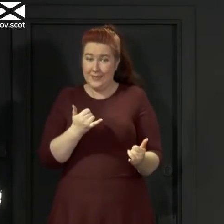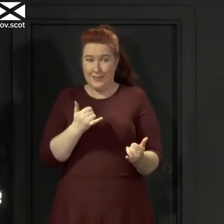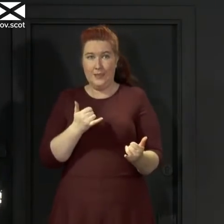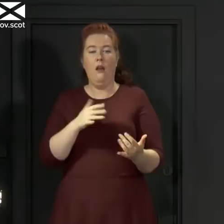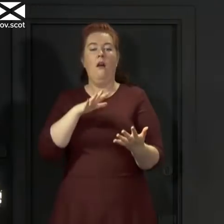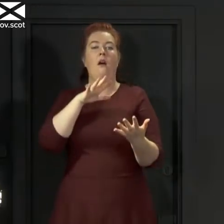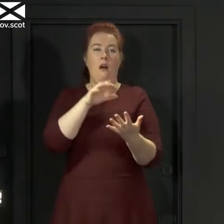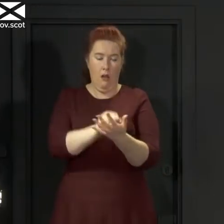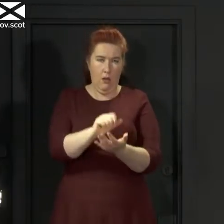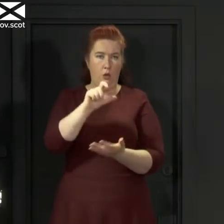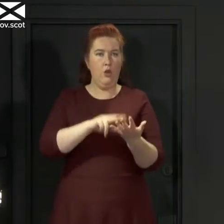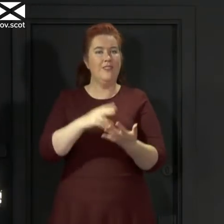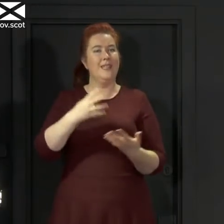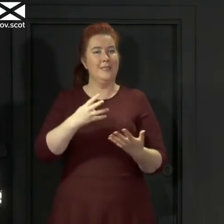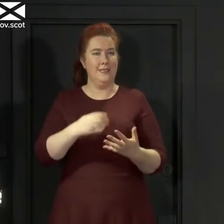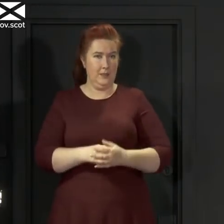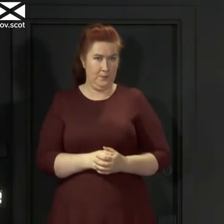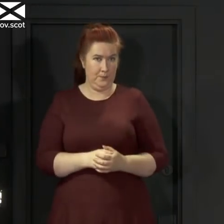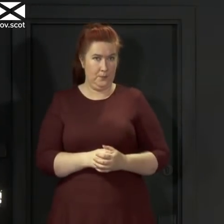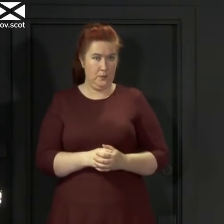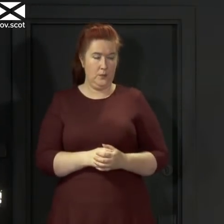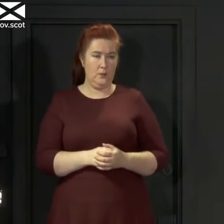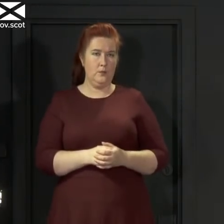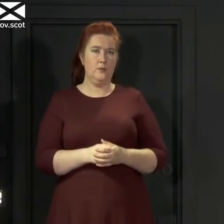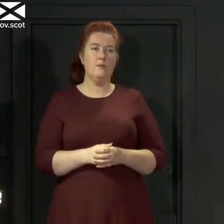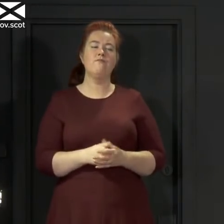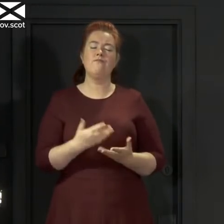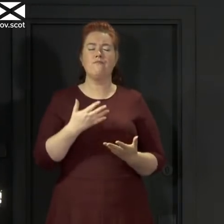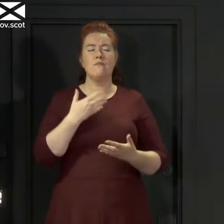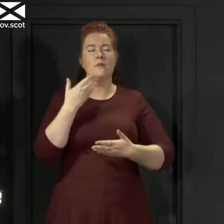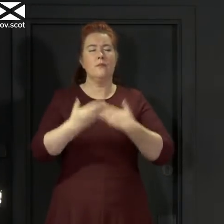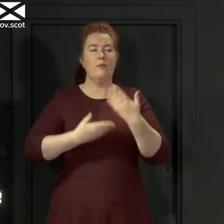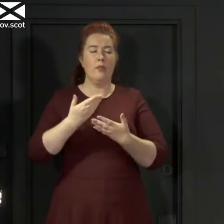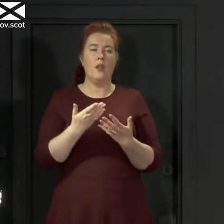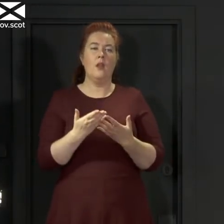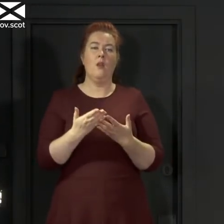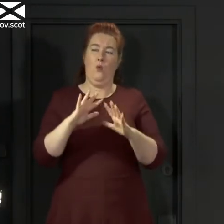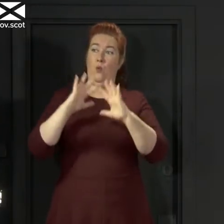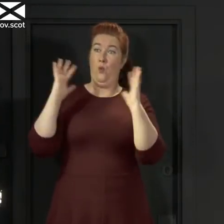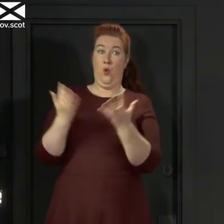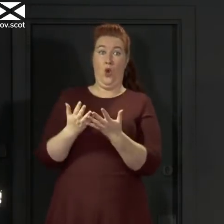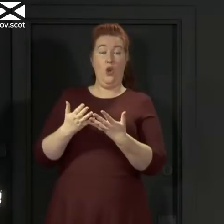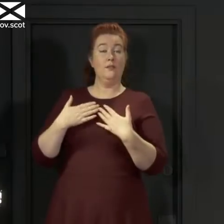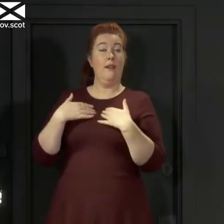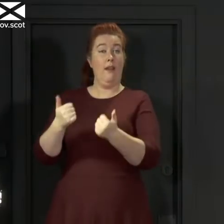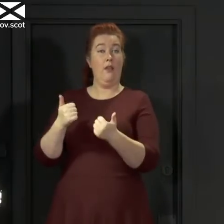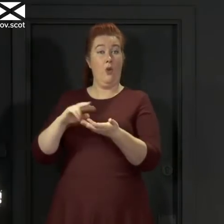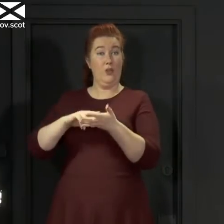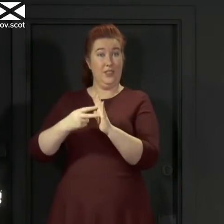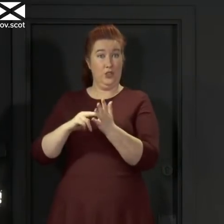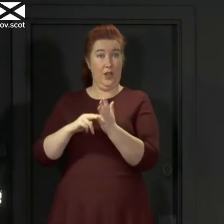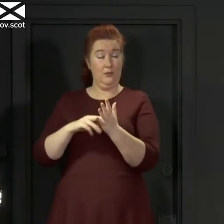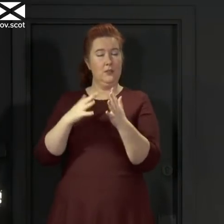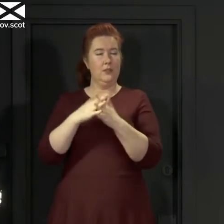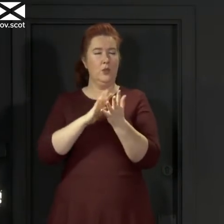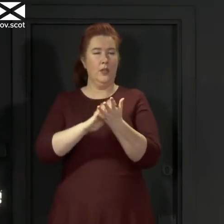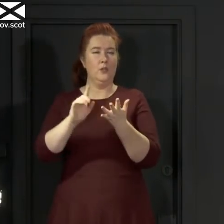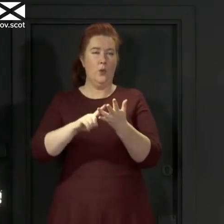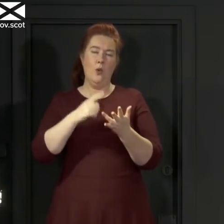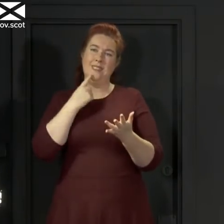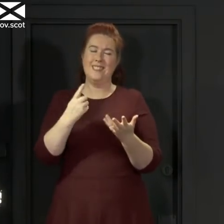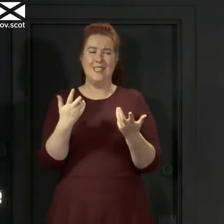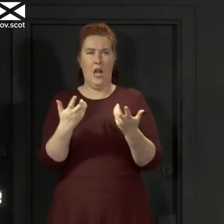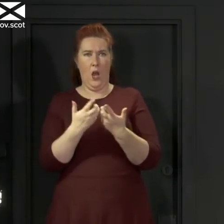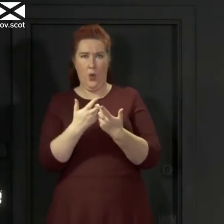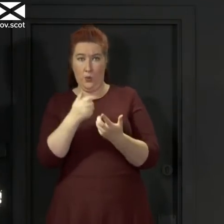identified as positive. And for context, the World Health Organisation suggests that an indication of the epidemic